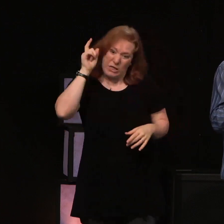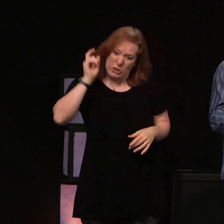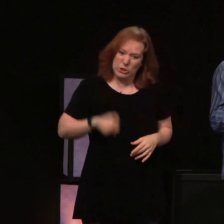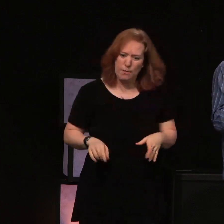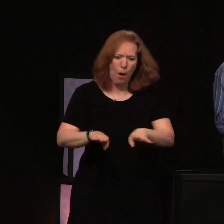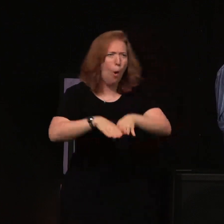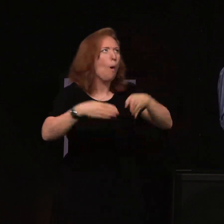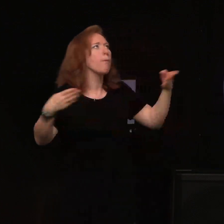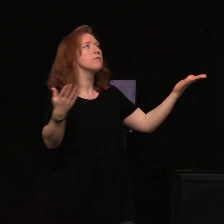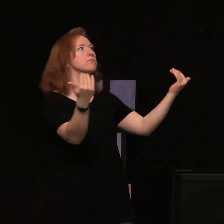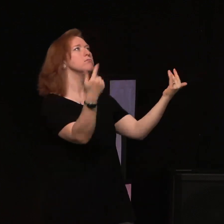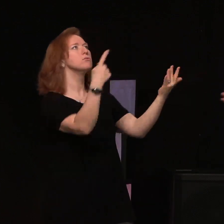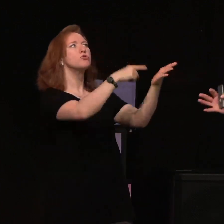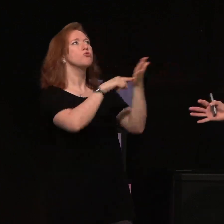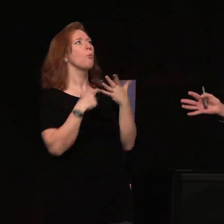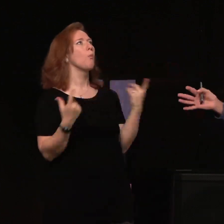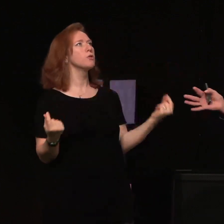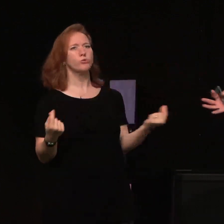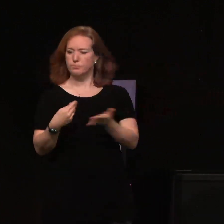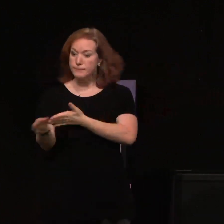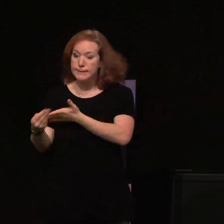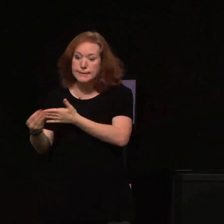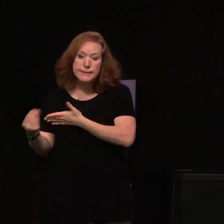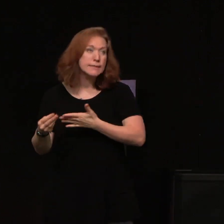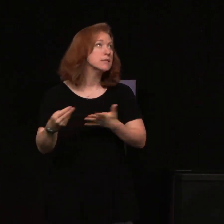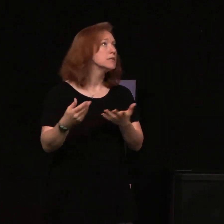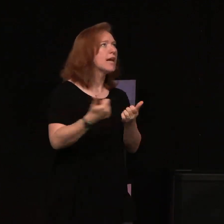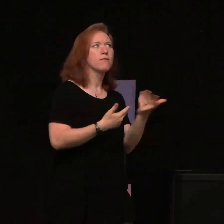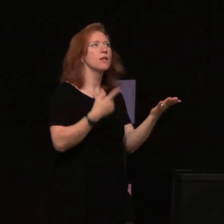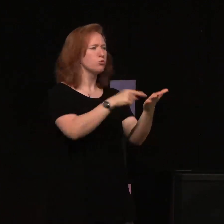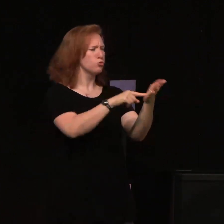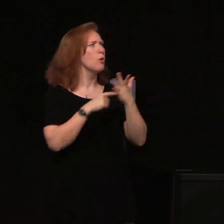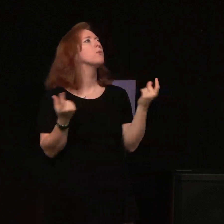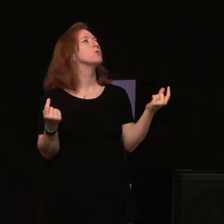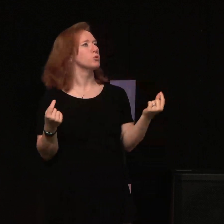of our spending and everything. He should be right in the middle of that.